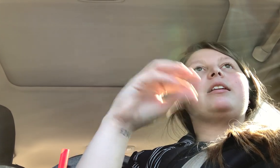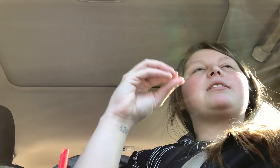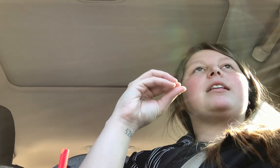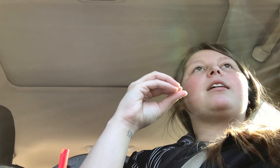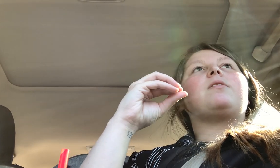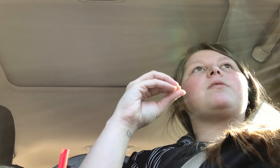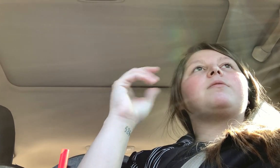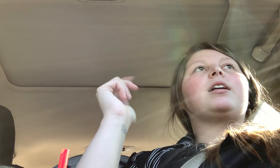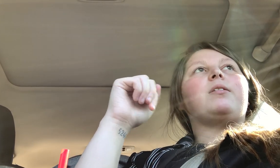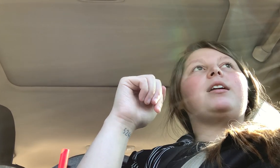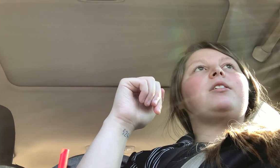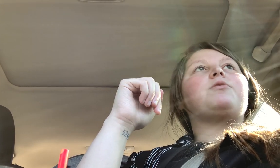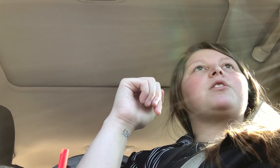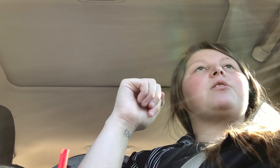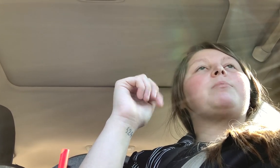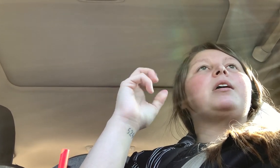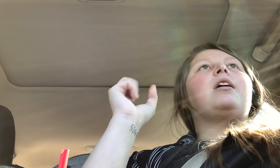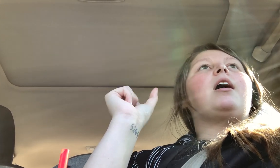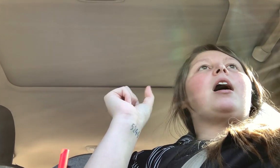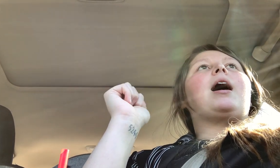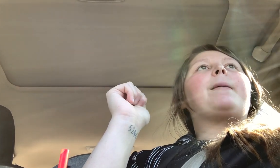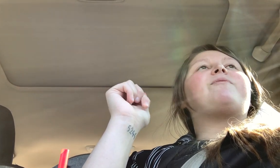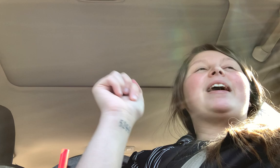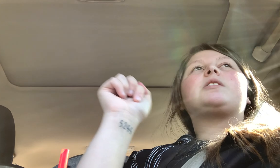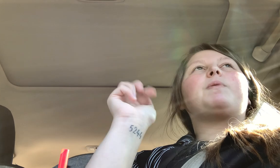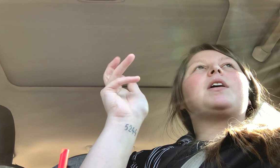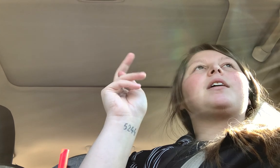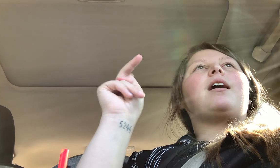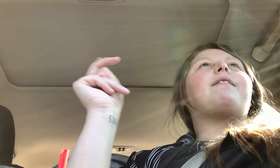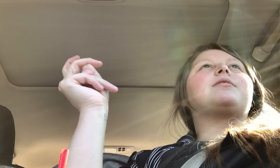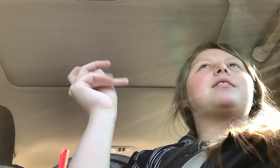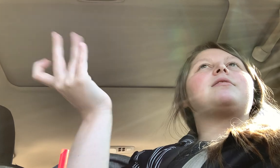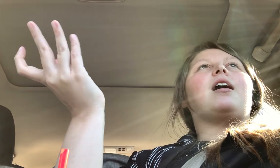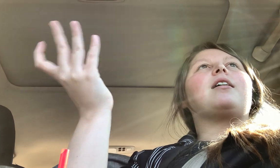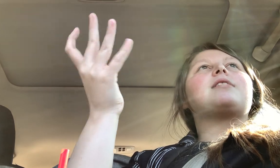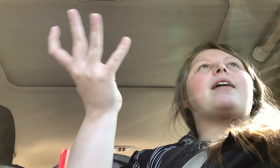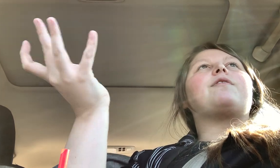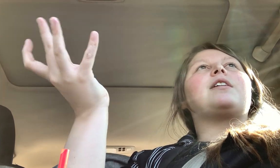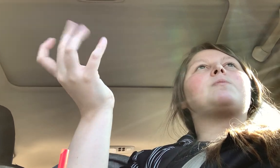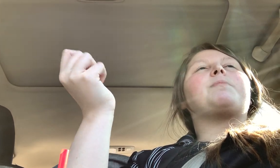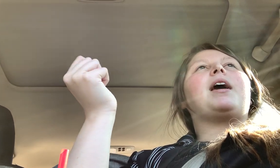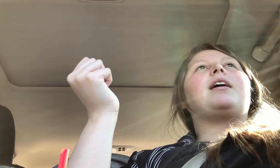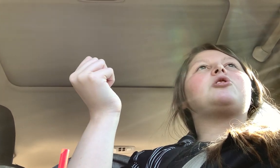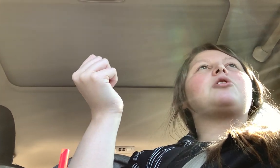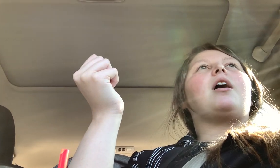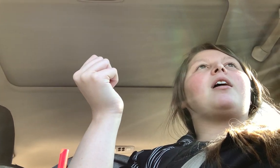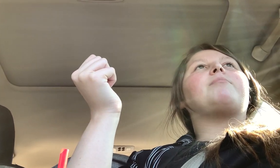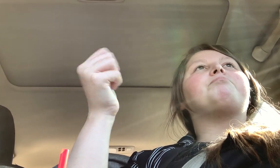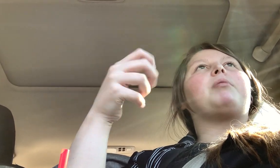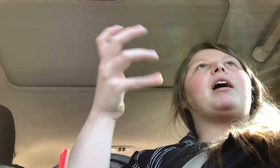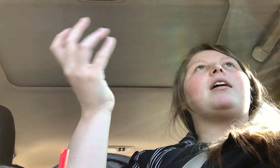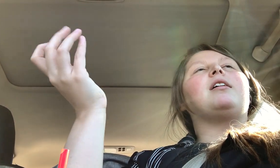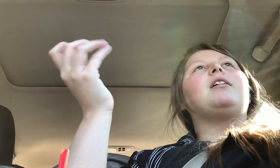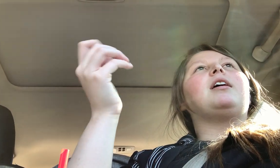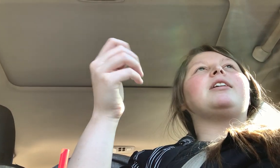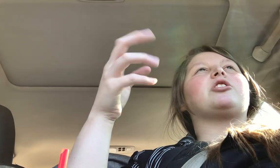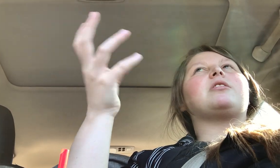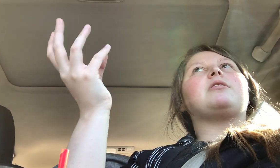Lizzie and little, including YouTube, um, Facebook. Obviously it's not cause I have a Facebook page. Um, but it's just Lizzie